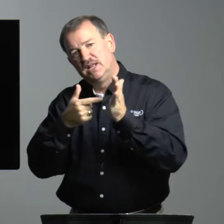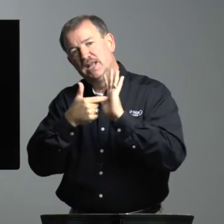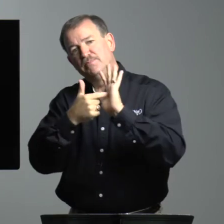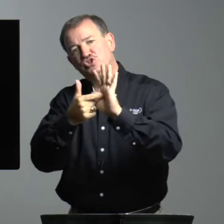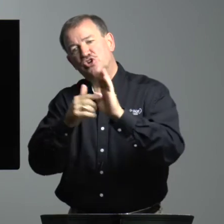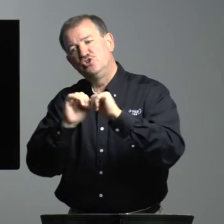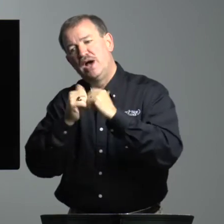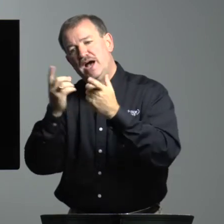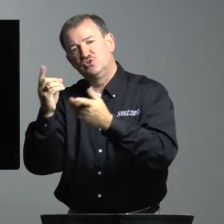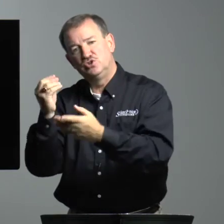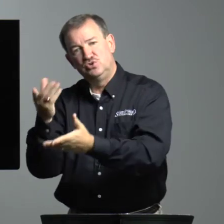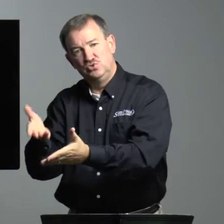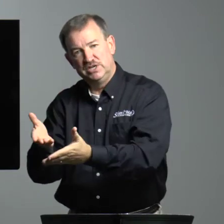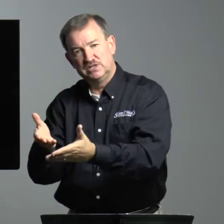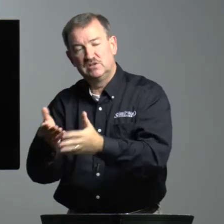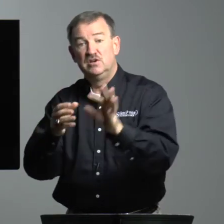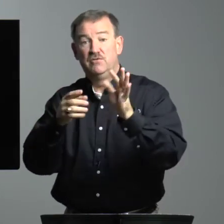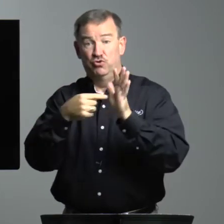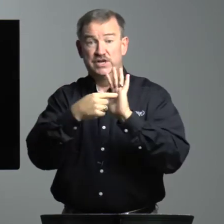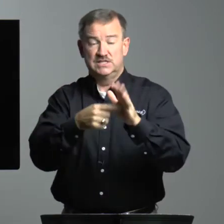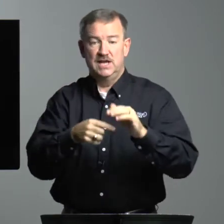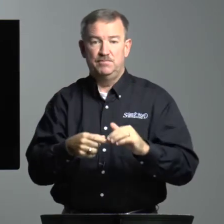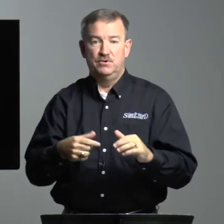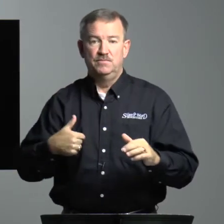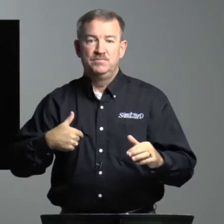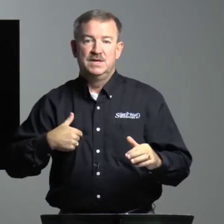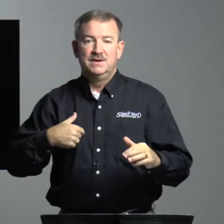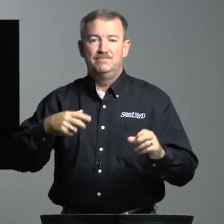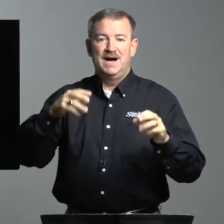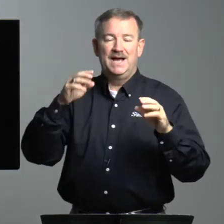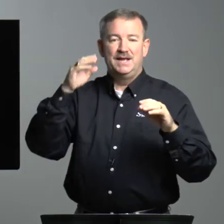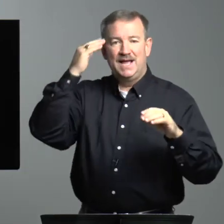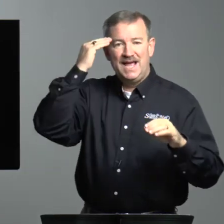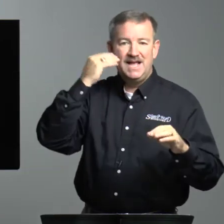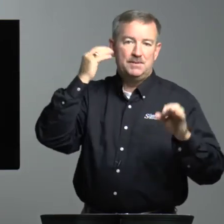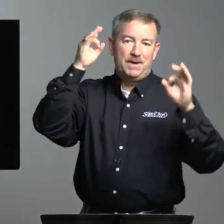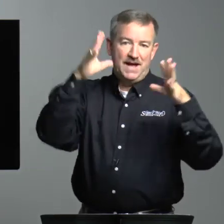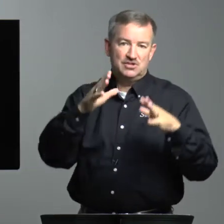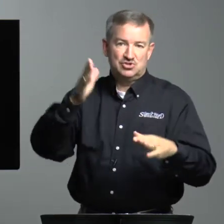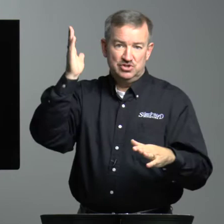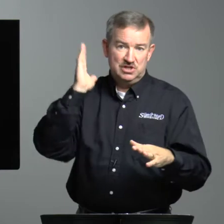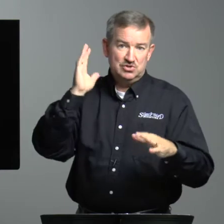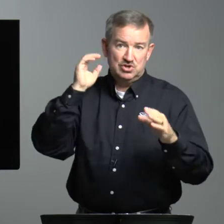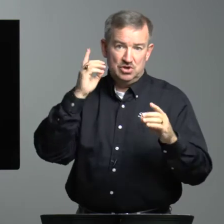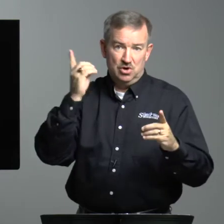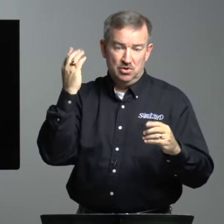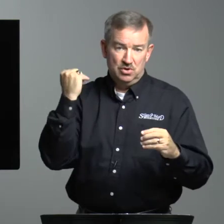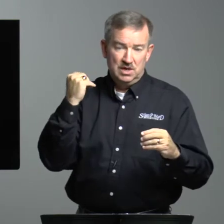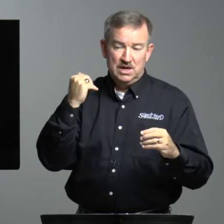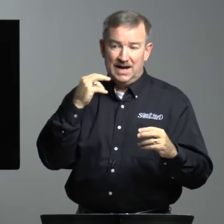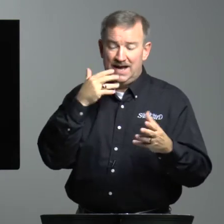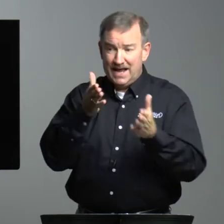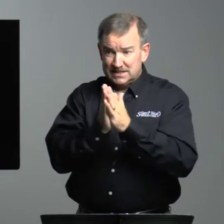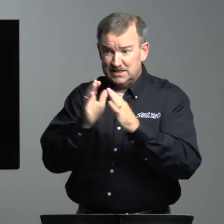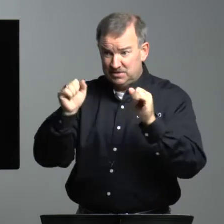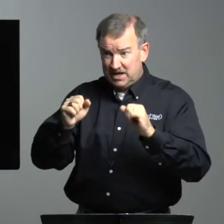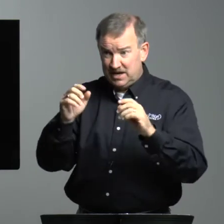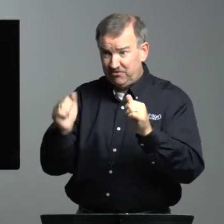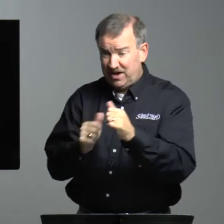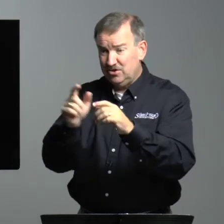Let me show you how to do this. For example, my head pastor years ago, I asked him, can I follow